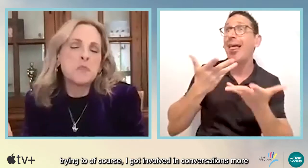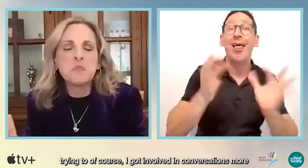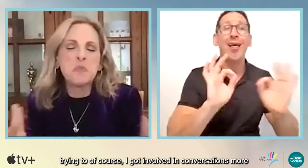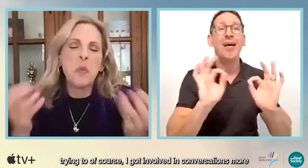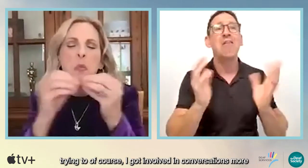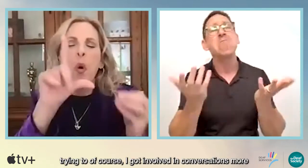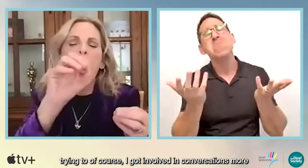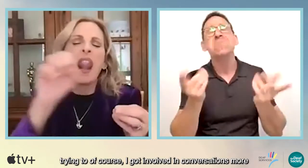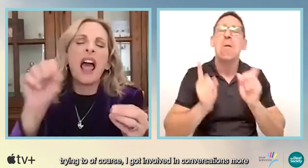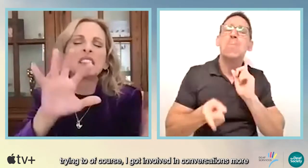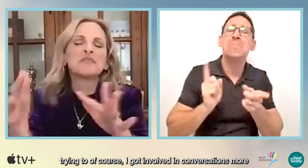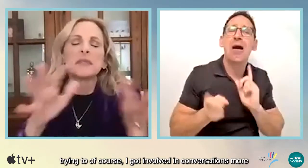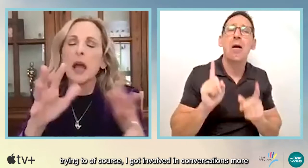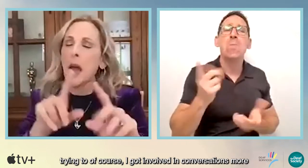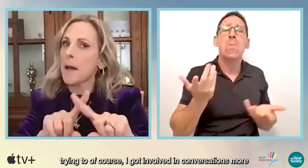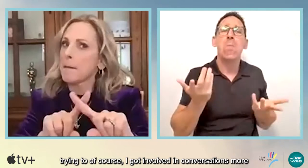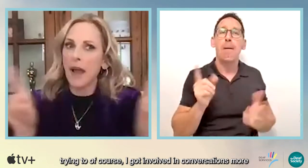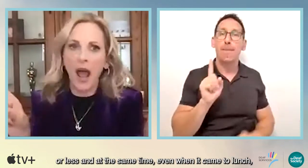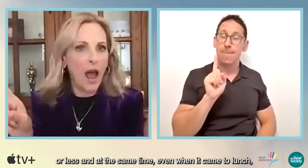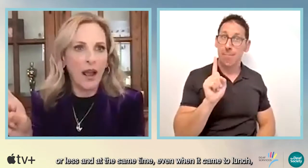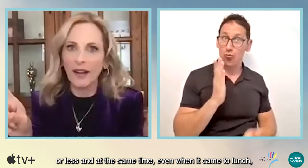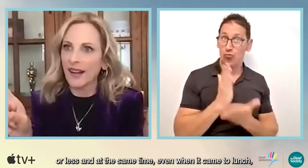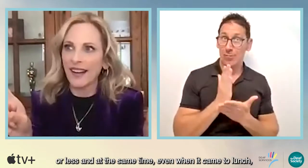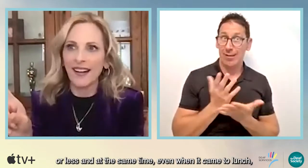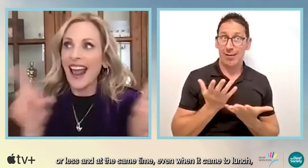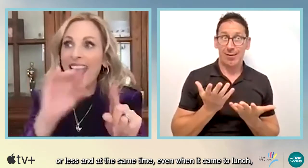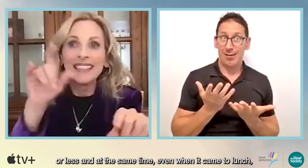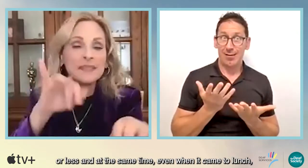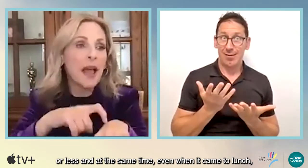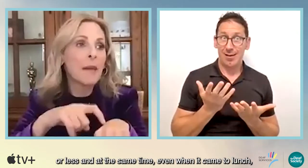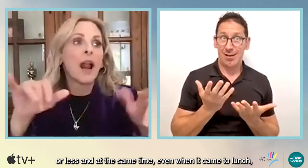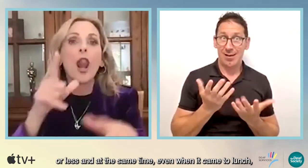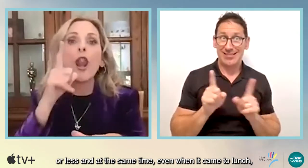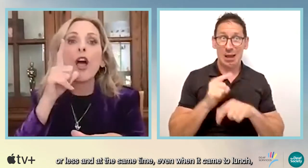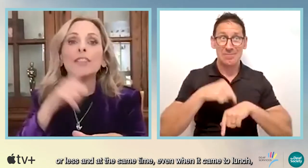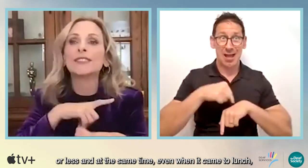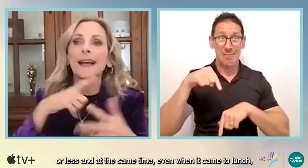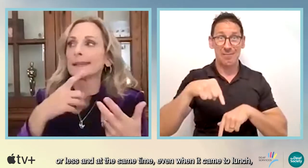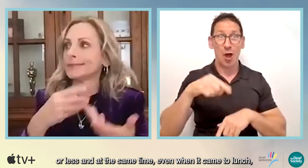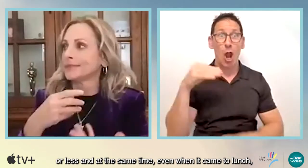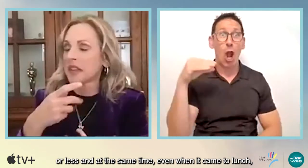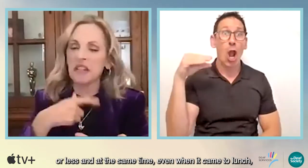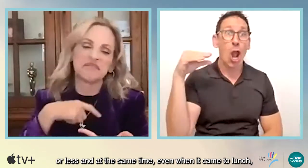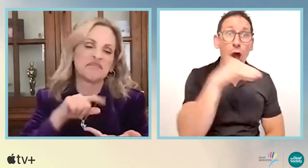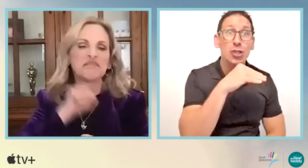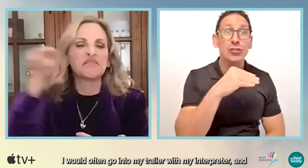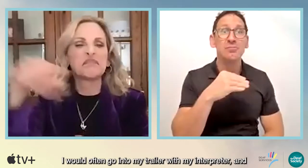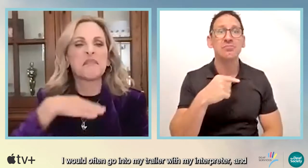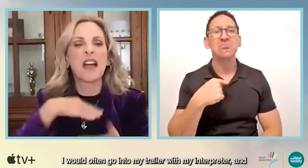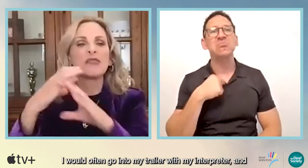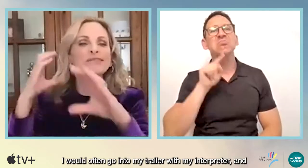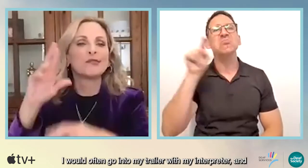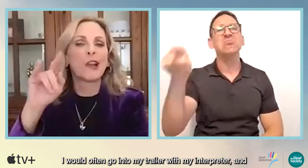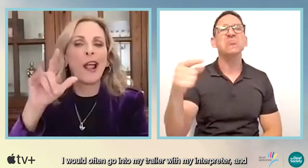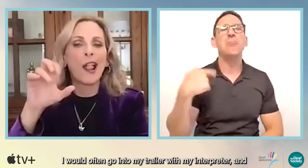trying to, I mean, of course I got involved in conversations more or less, but, and at the same time, even when it came to lunch, I would